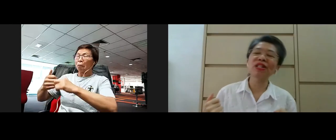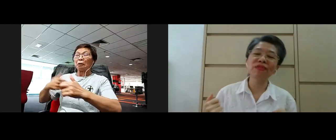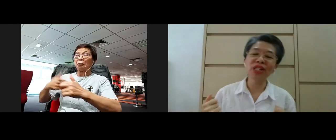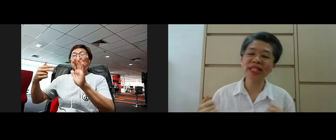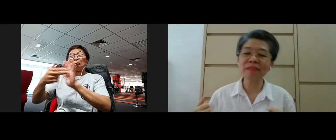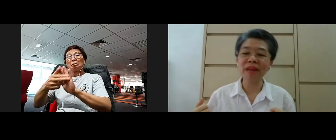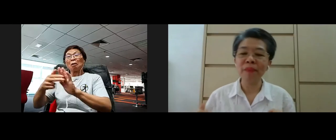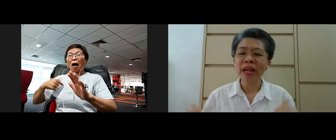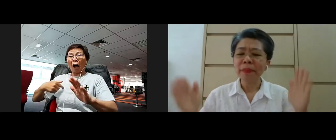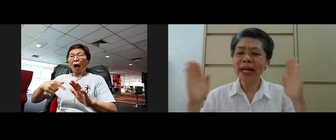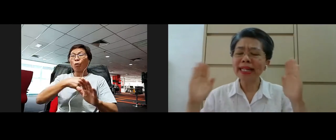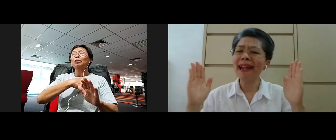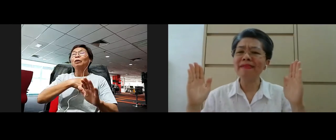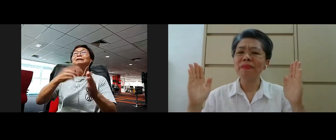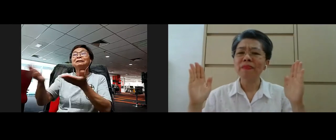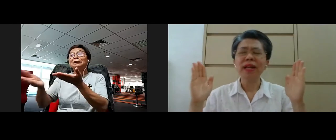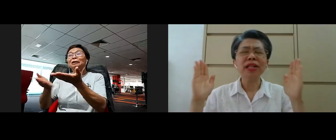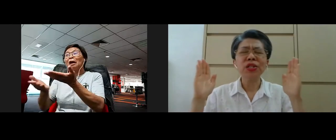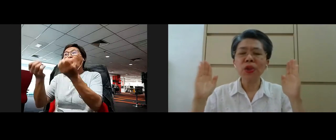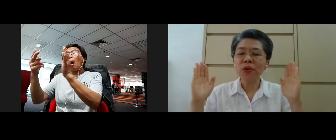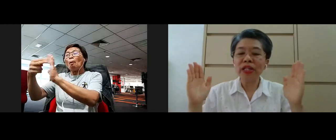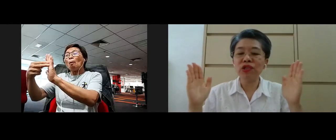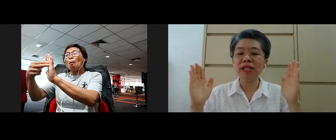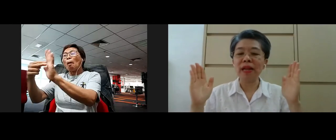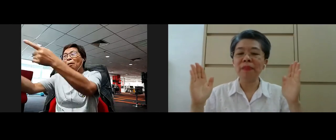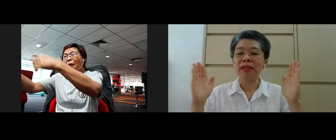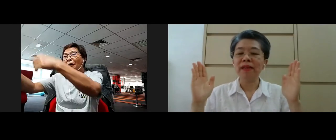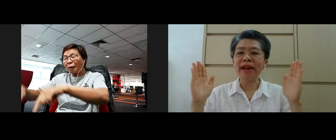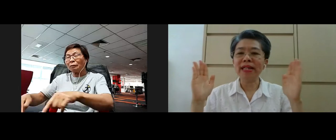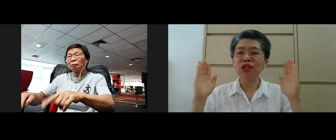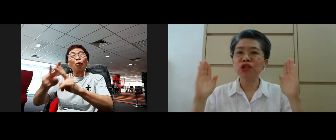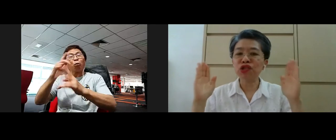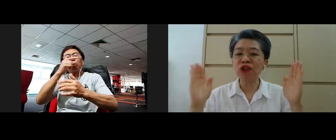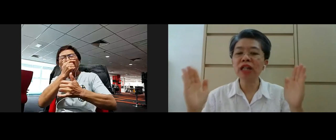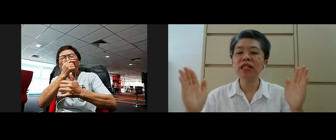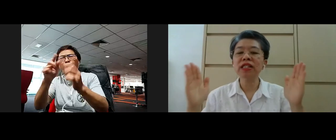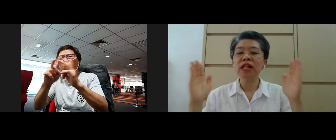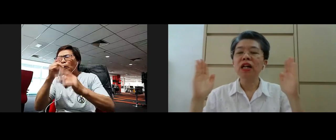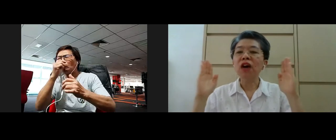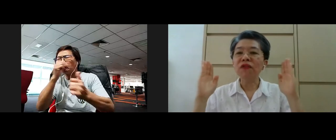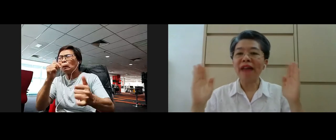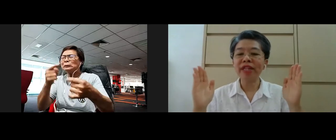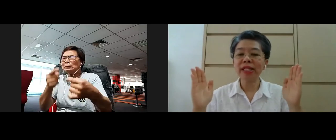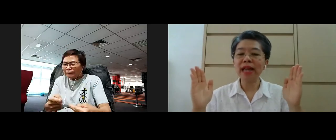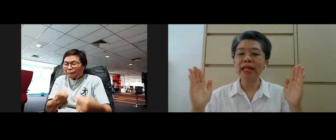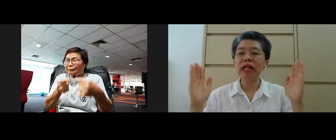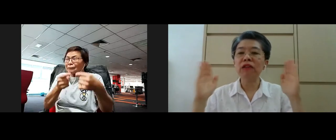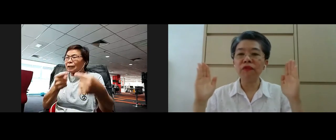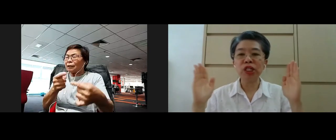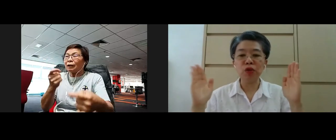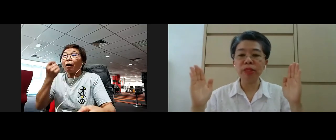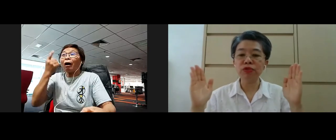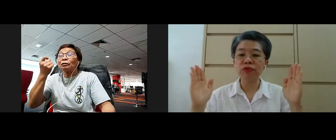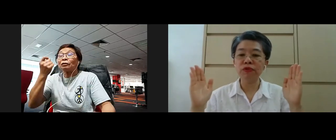services are full of stigma but yet it is so interesting the struggle of understanding